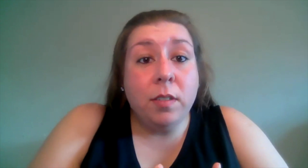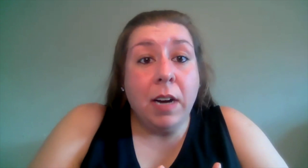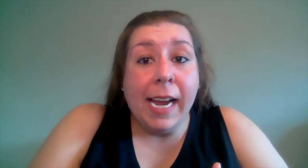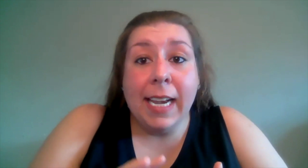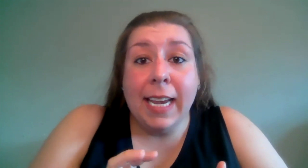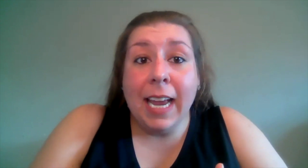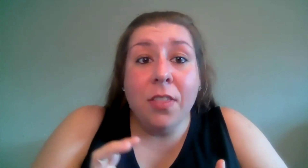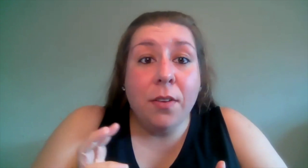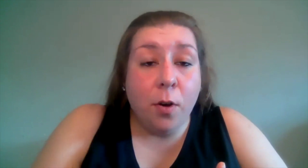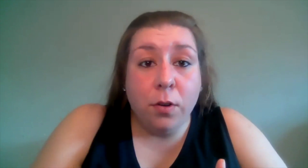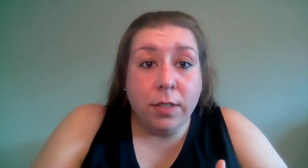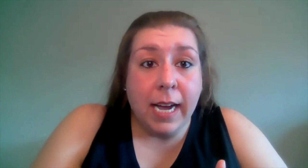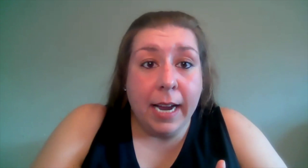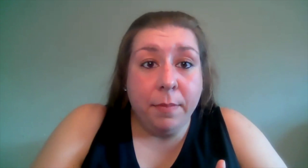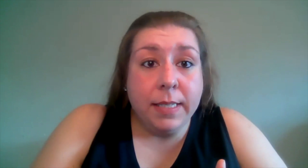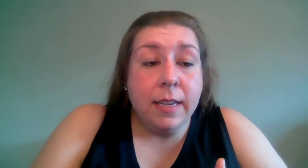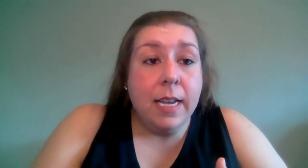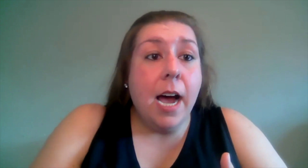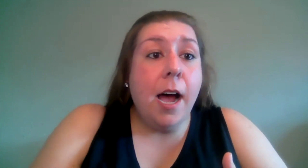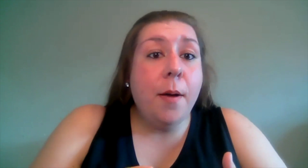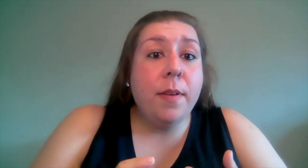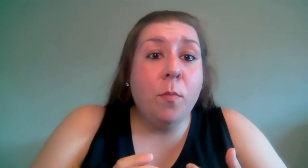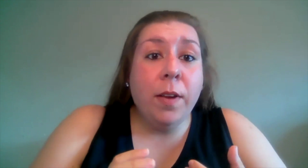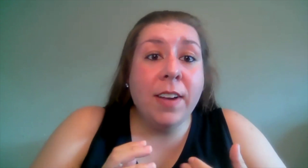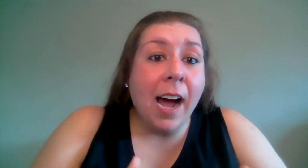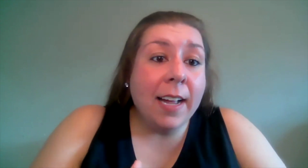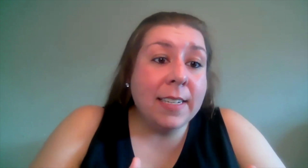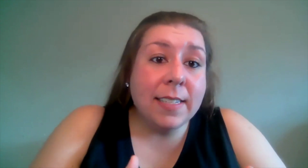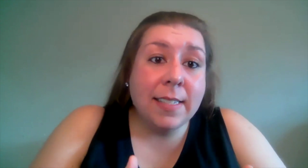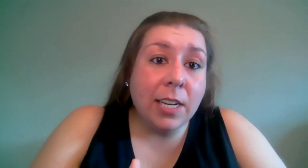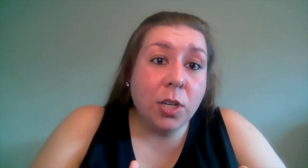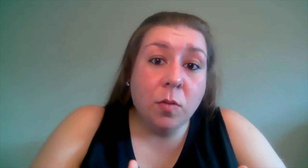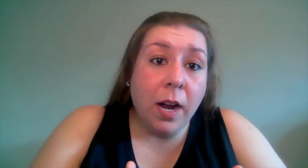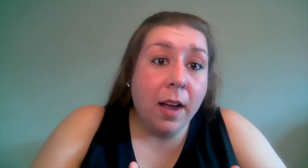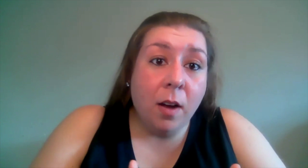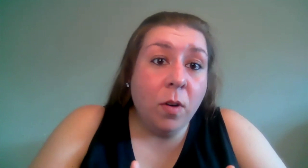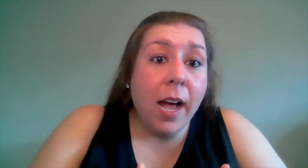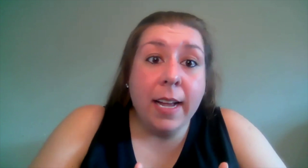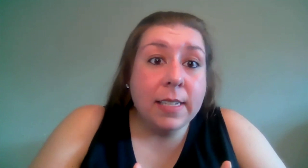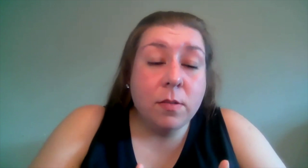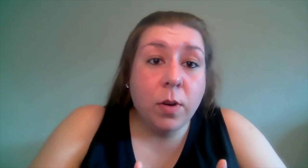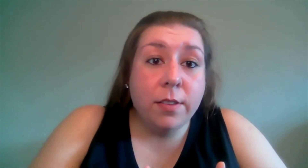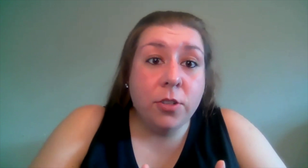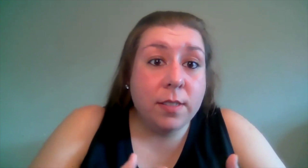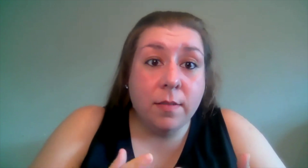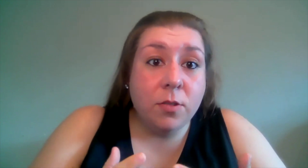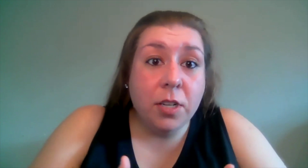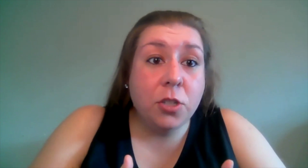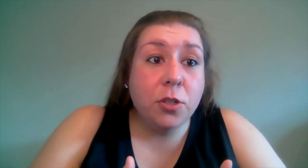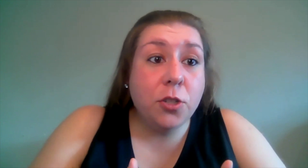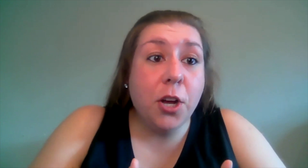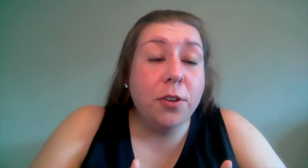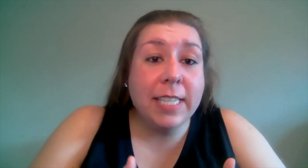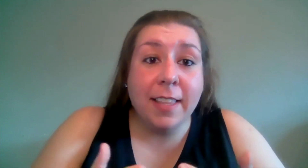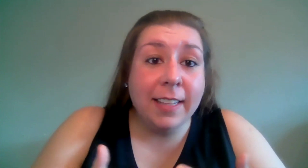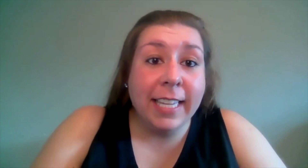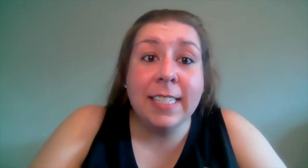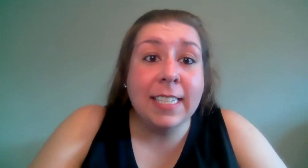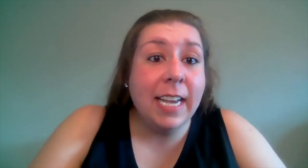variety in the vocal types um we've gotten into such a rut a rut with just traditional shows that the lead the